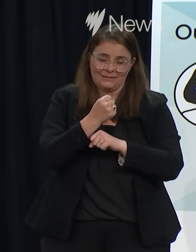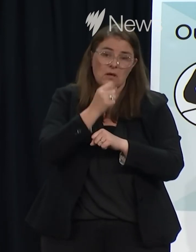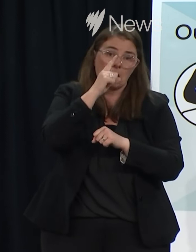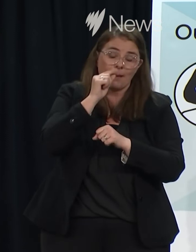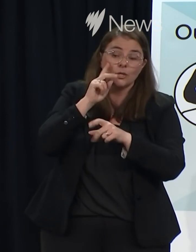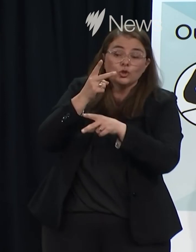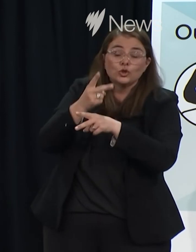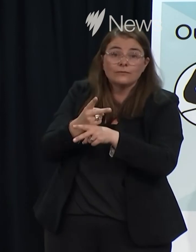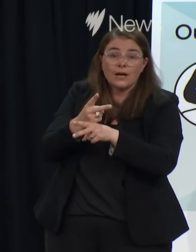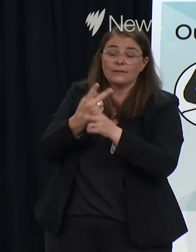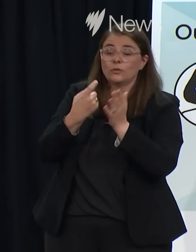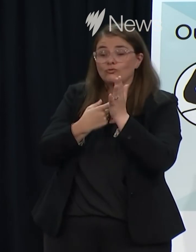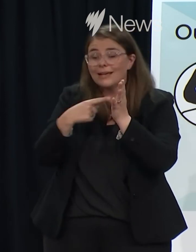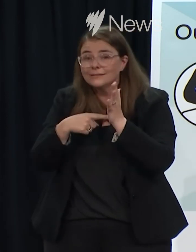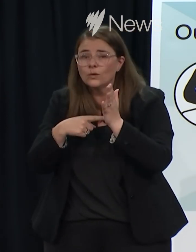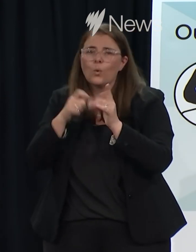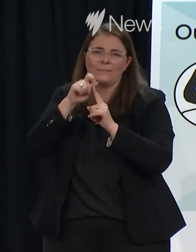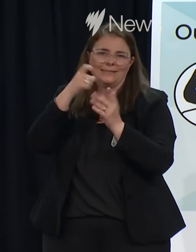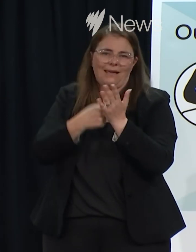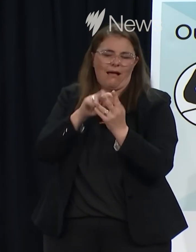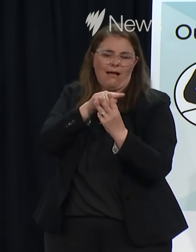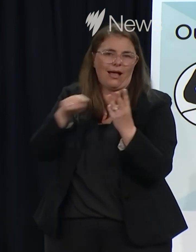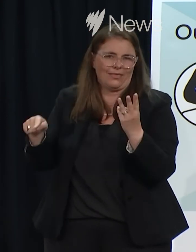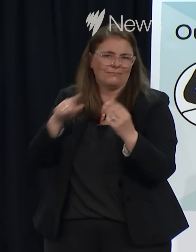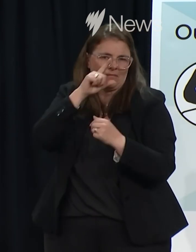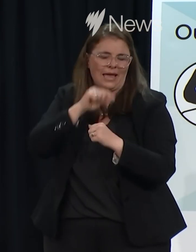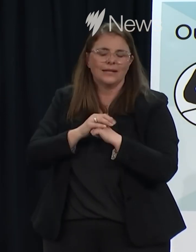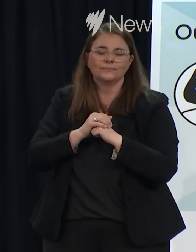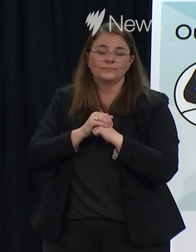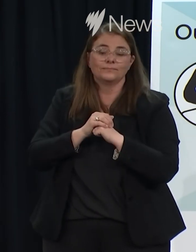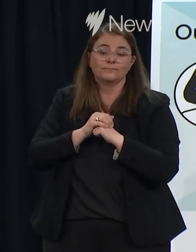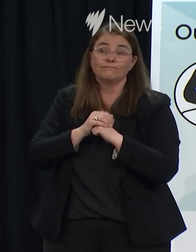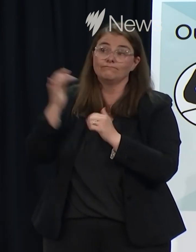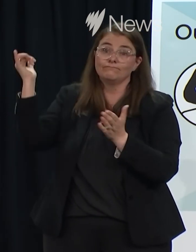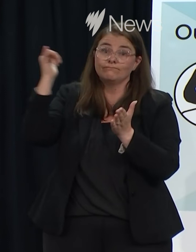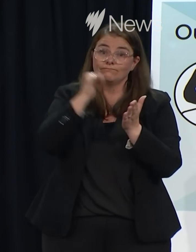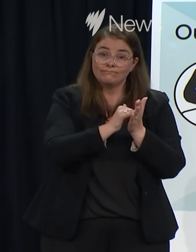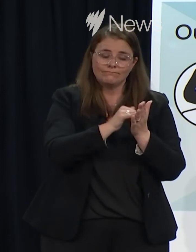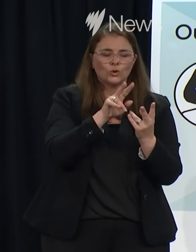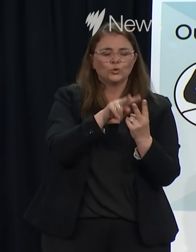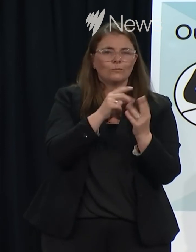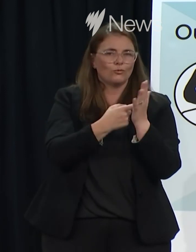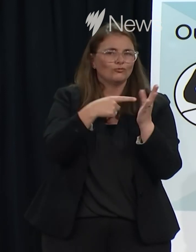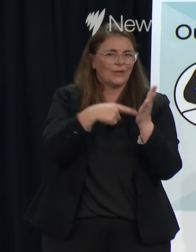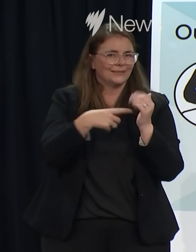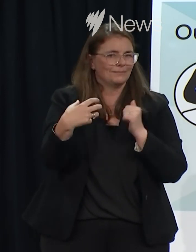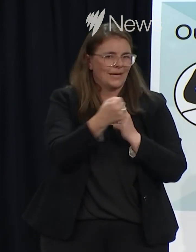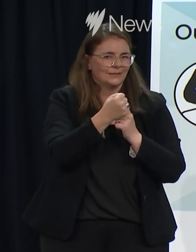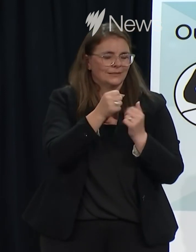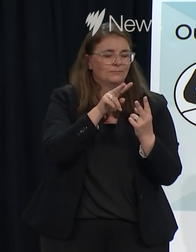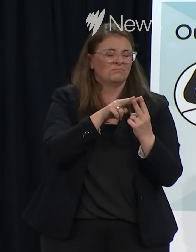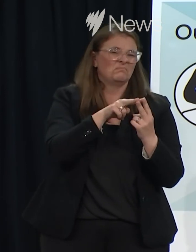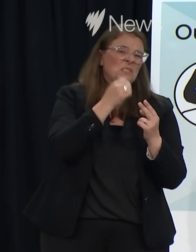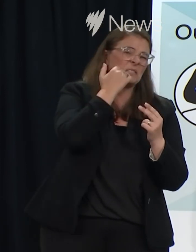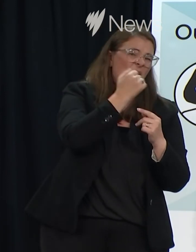supervised LAMP, rapid antigen or a PCR test. Then when they arrive, they have a further two rapid antigen tests on day